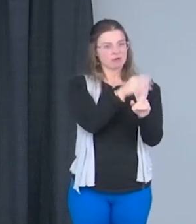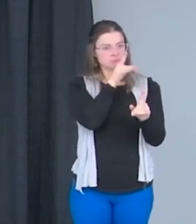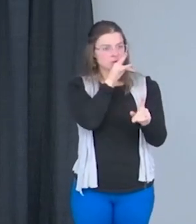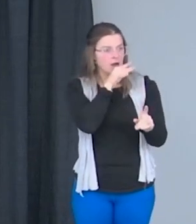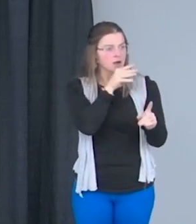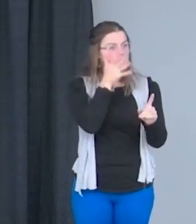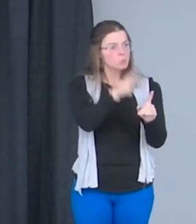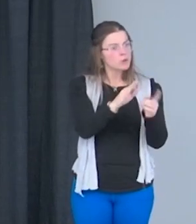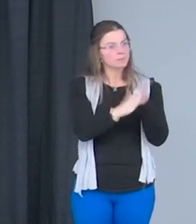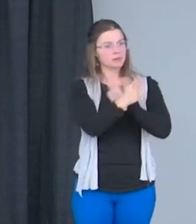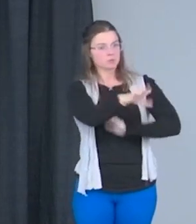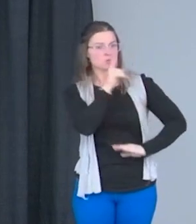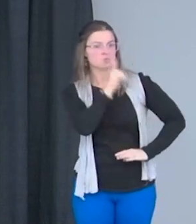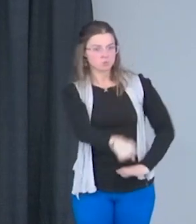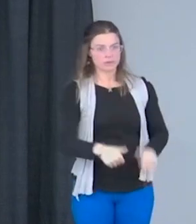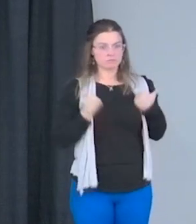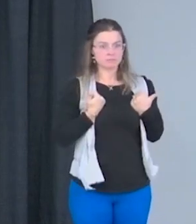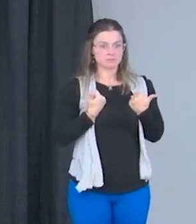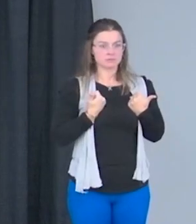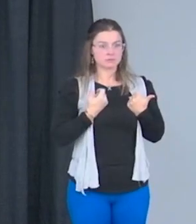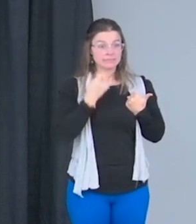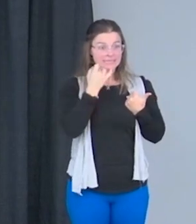you speak with them with intent.